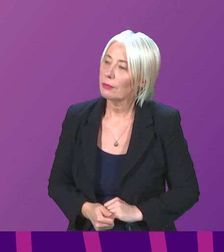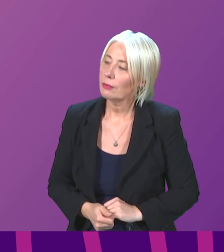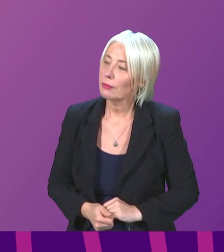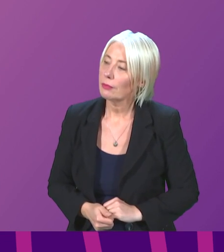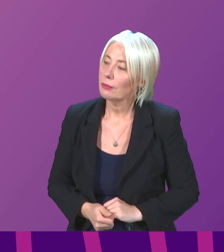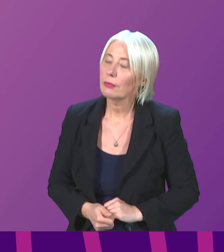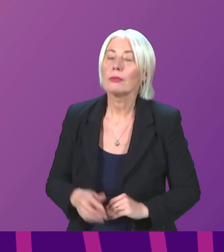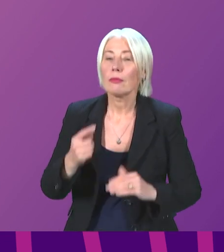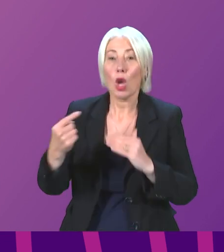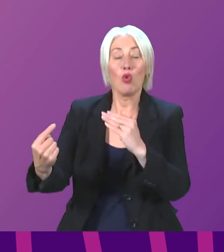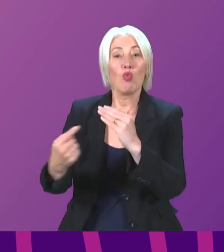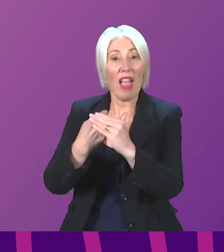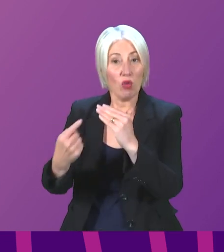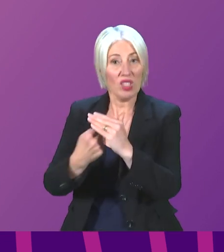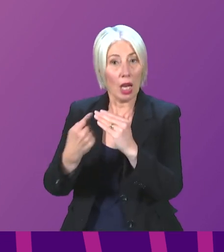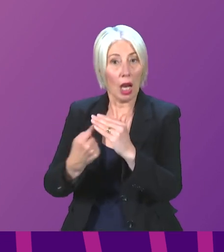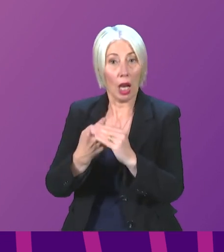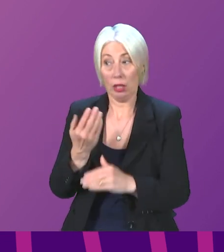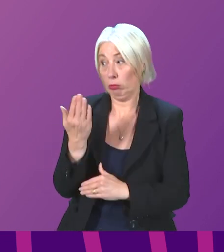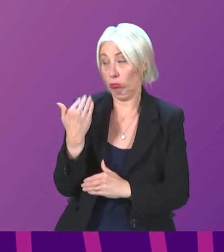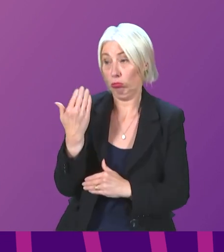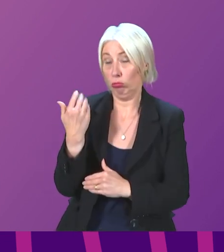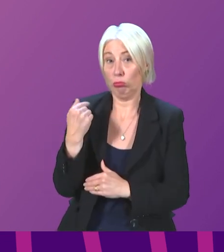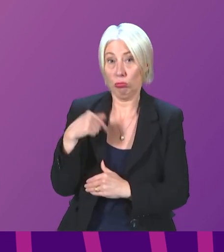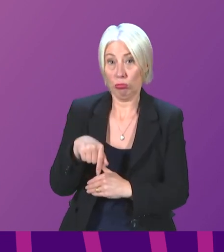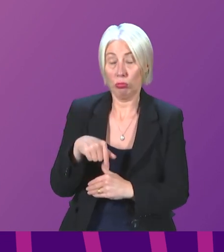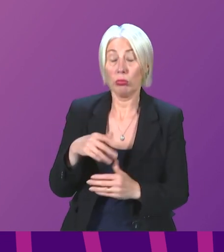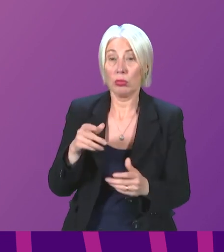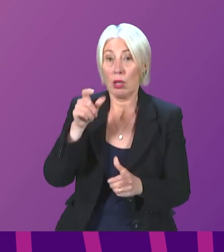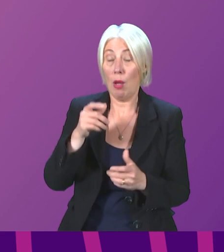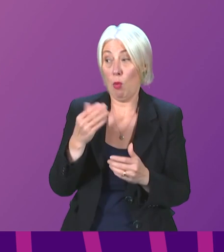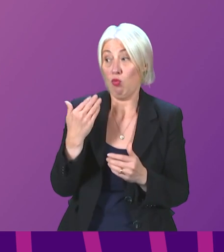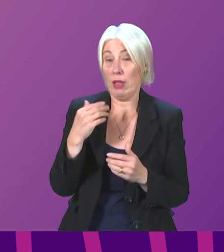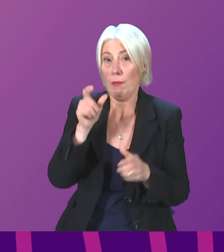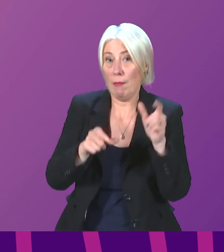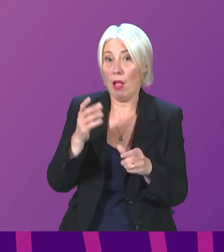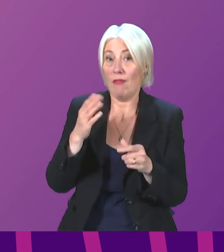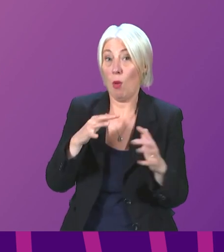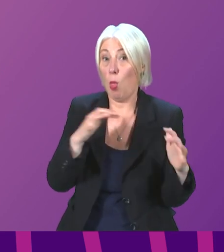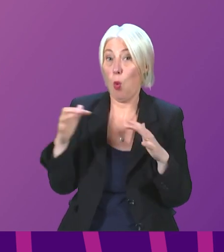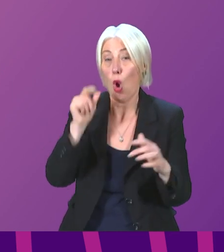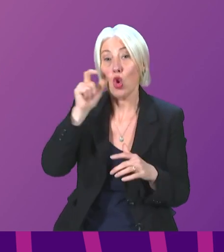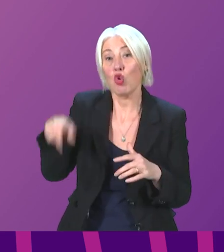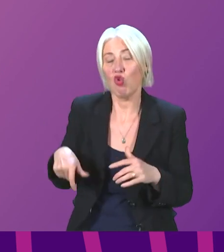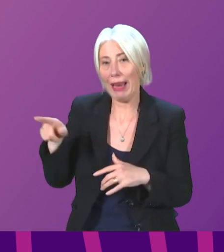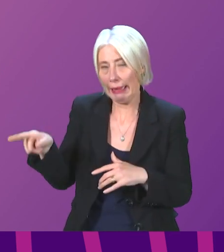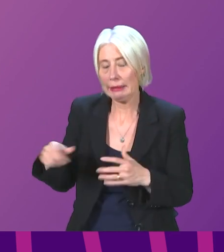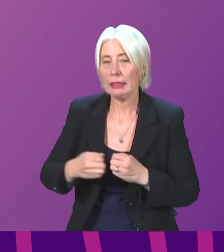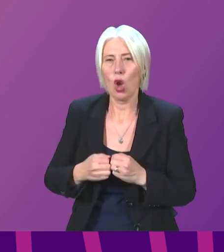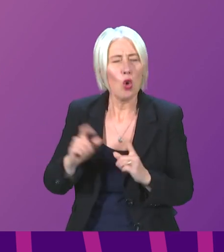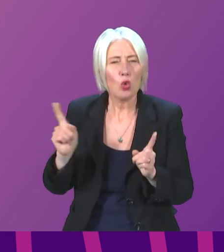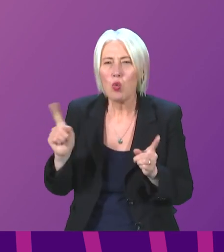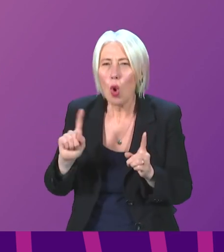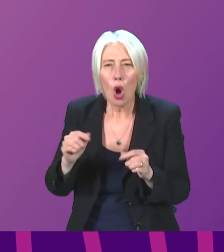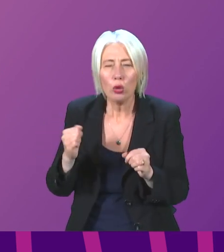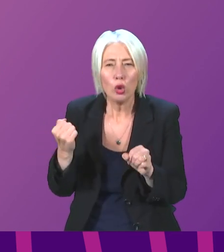The refugees in the last few years, most recently those fleeing from the war in Ukraine, what steps are going to be